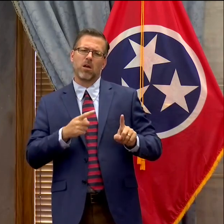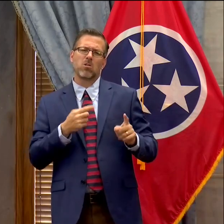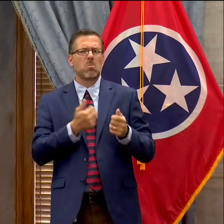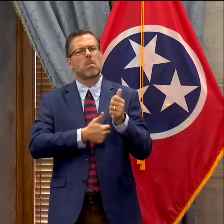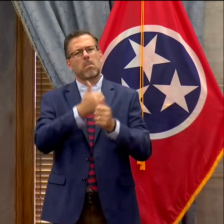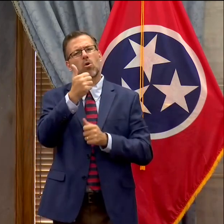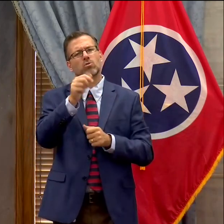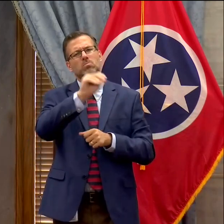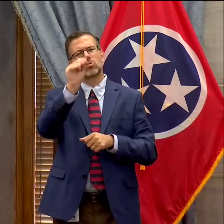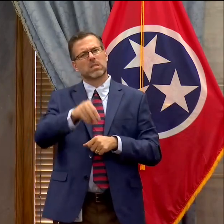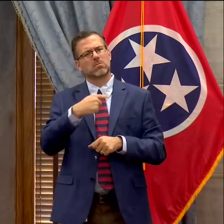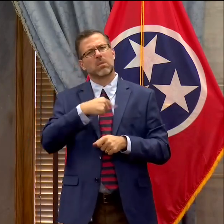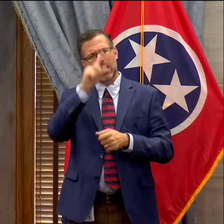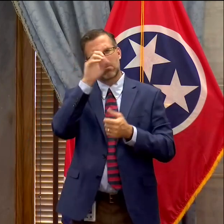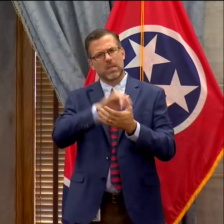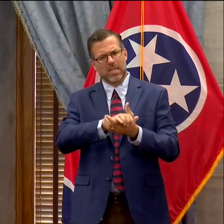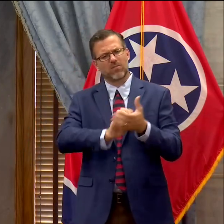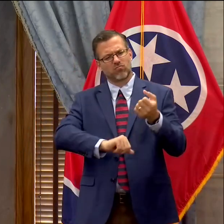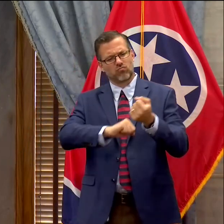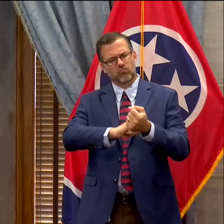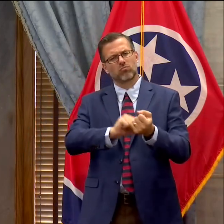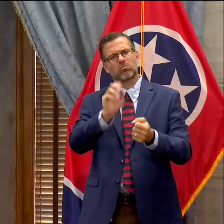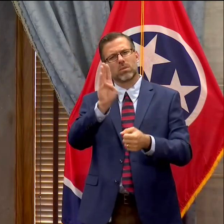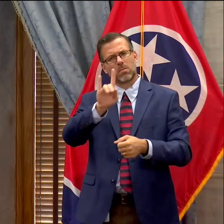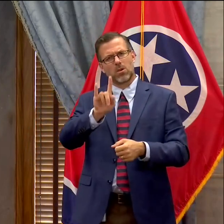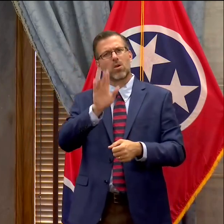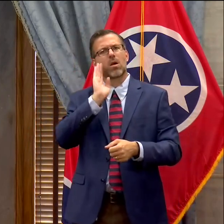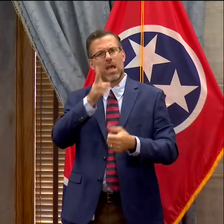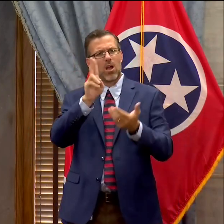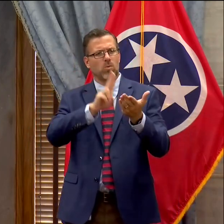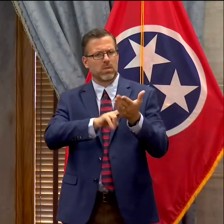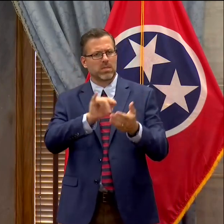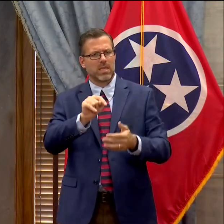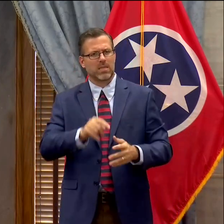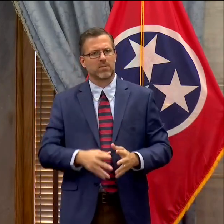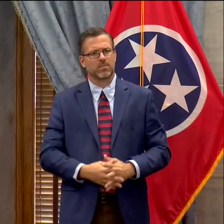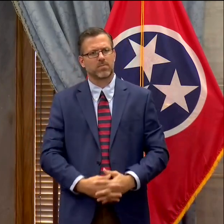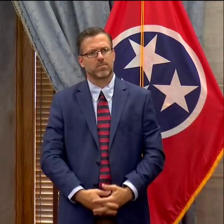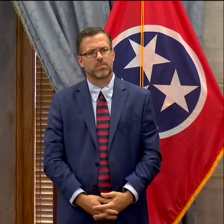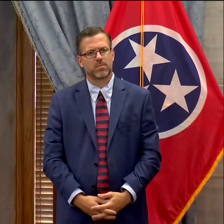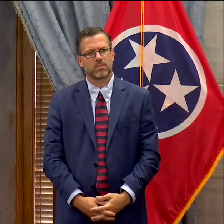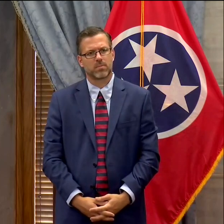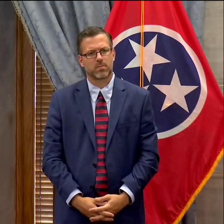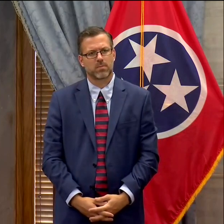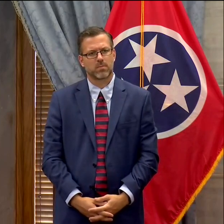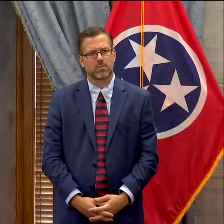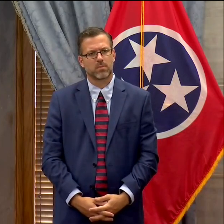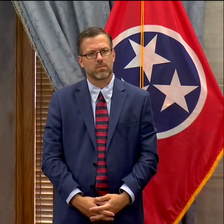what this bill provides for, and so that's the reason I'll be signing it. Thank you.